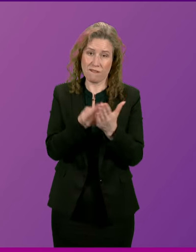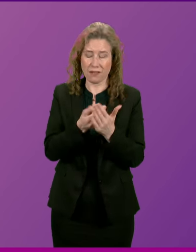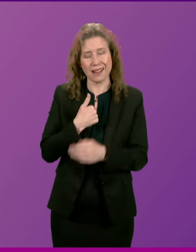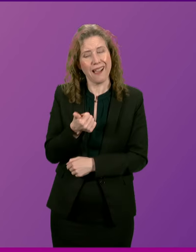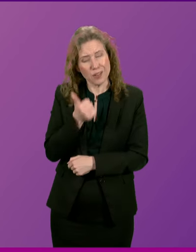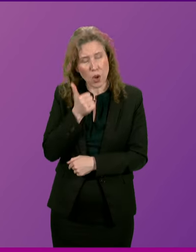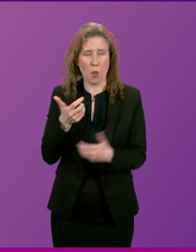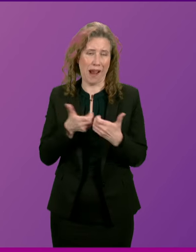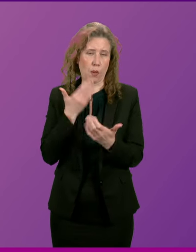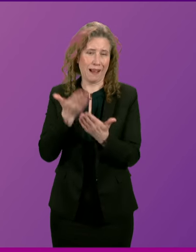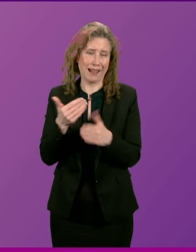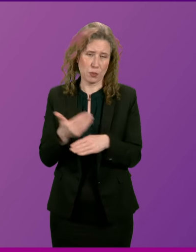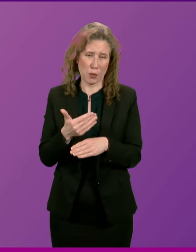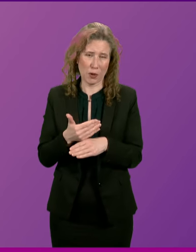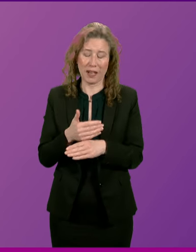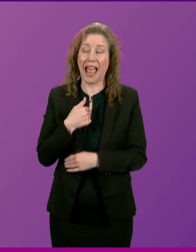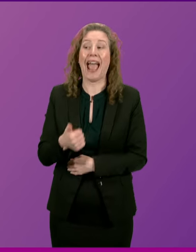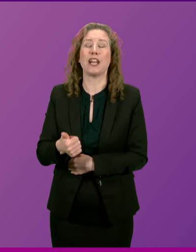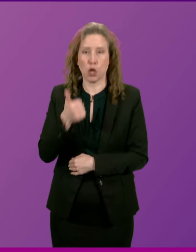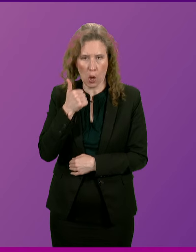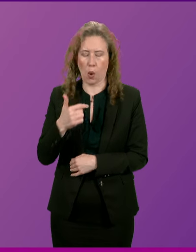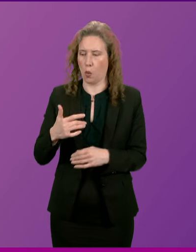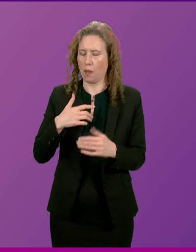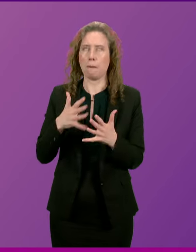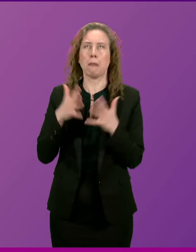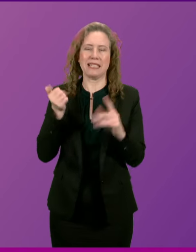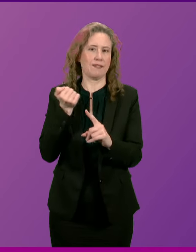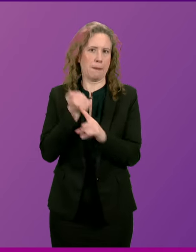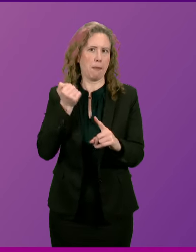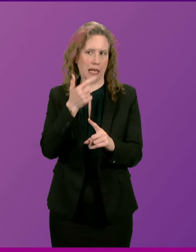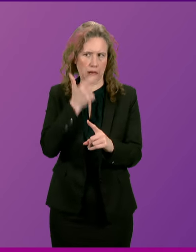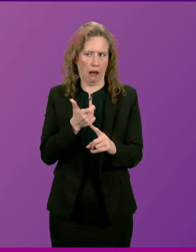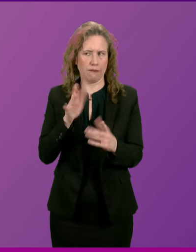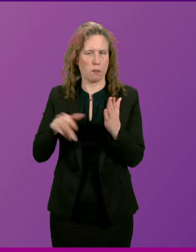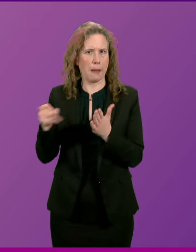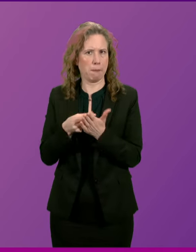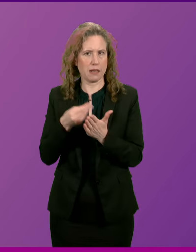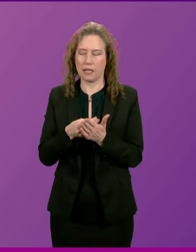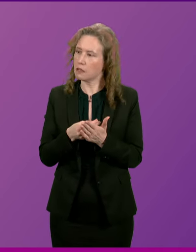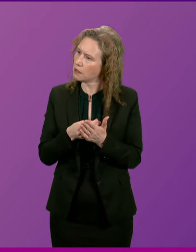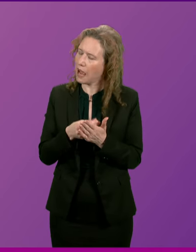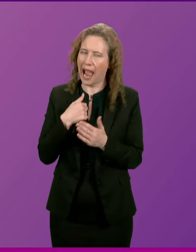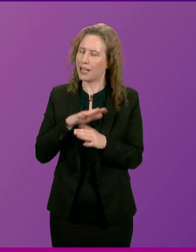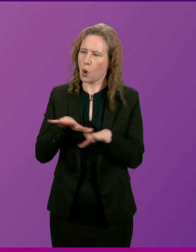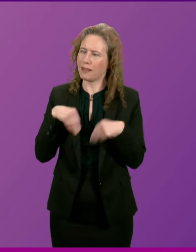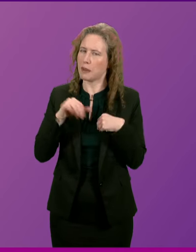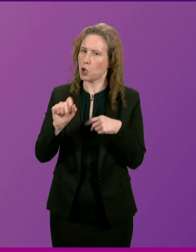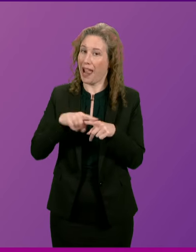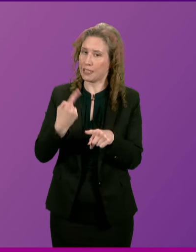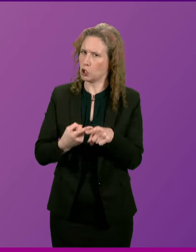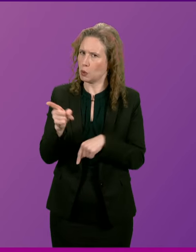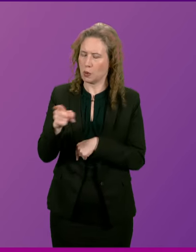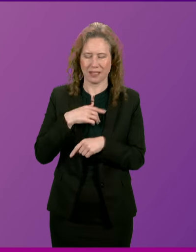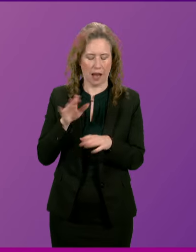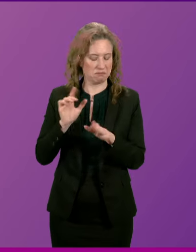So I know how the claims work. And I know the life-changing impact the money can have. And I do not buy her excuses for